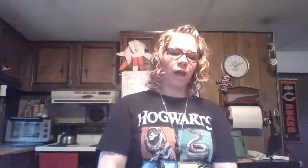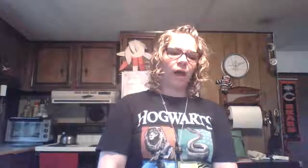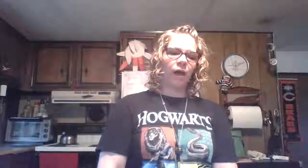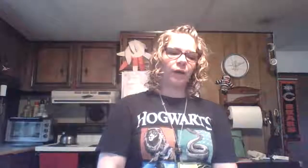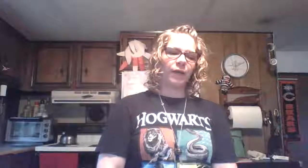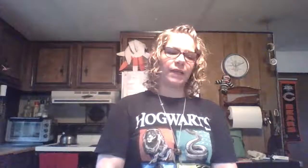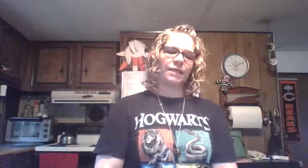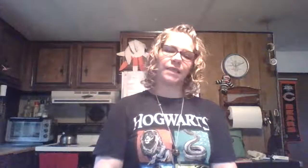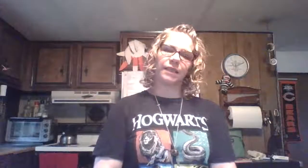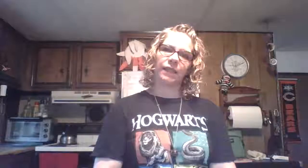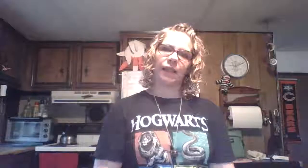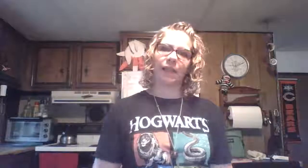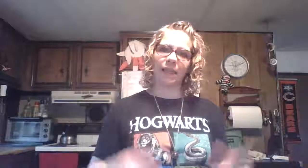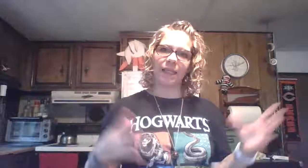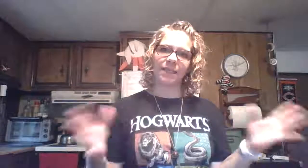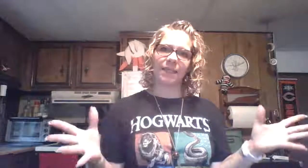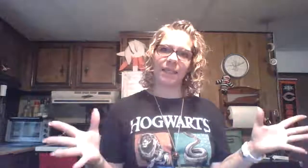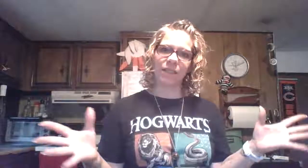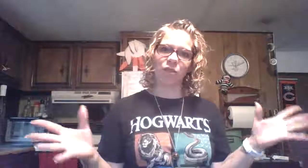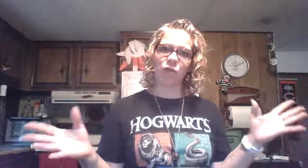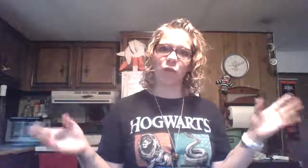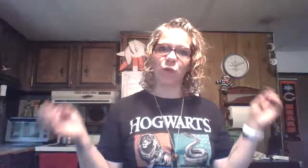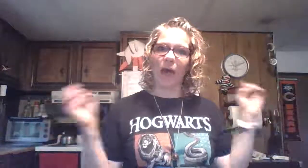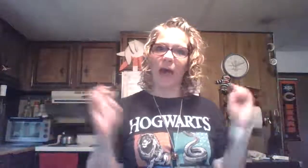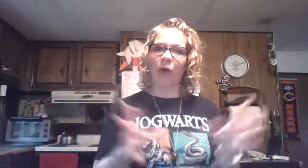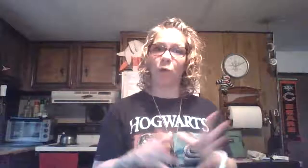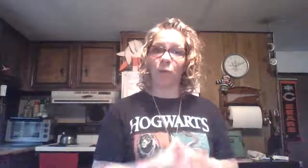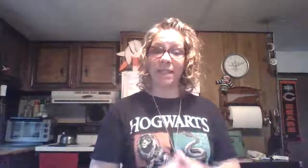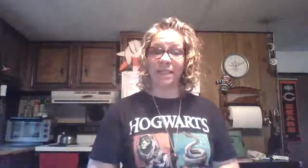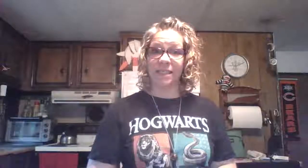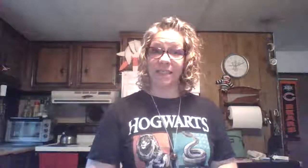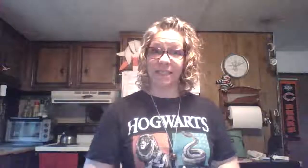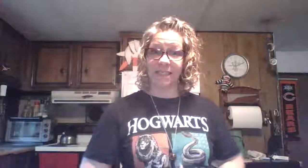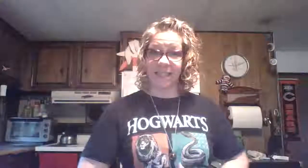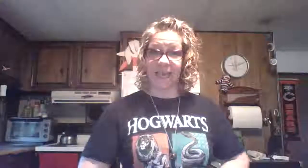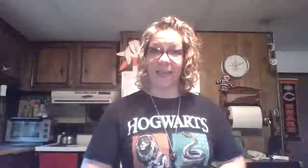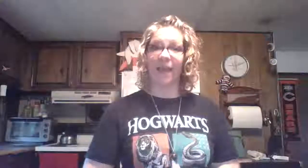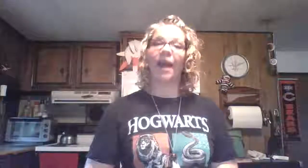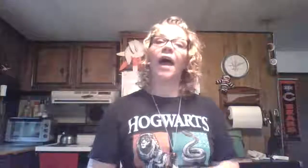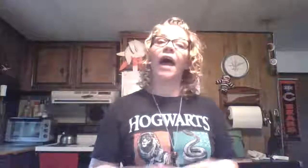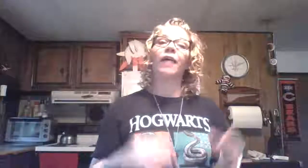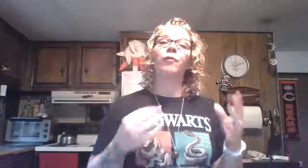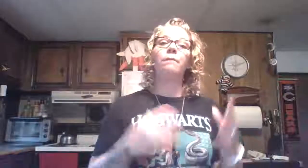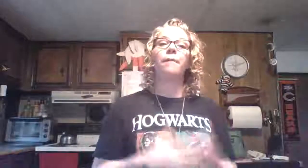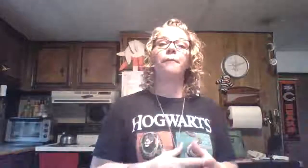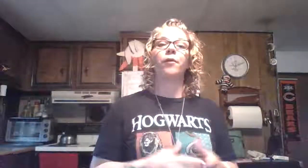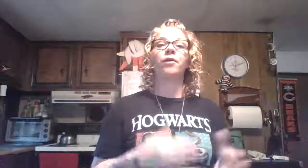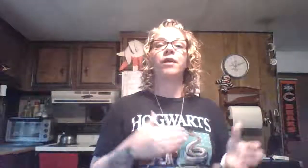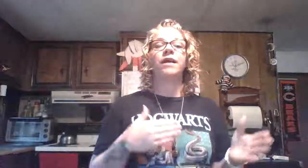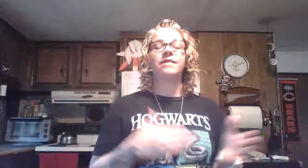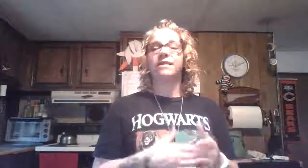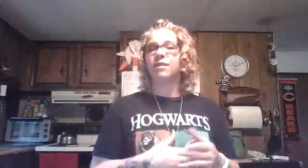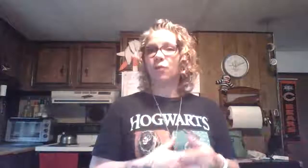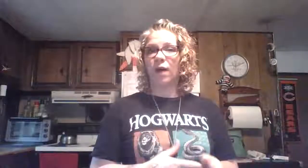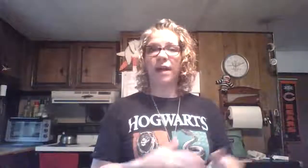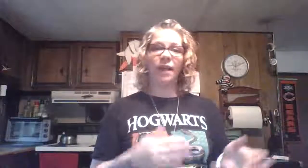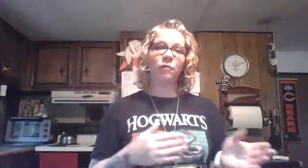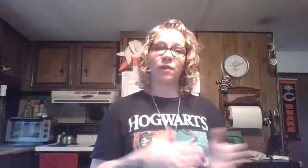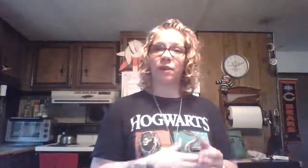All right, let's get into how we did today. And remember, since it's Friday with the